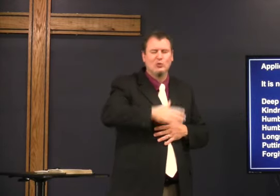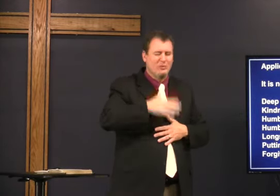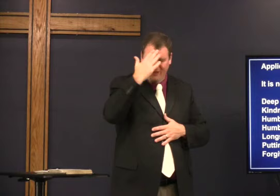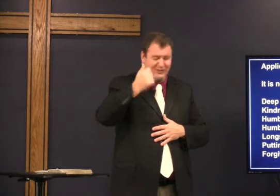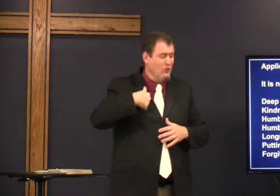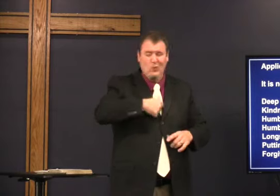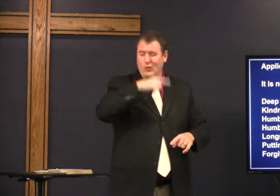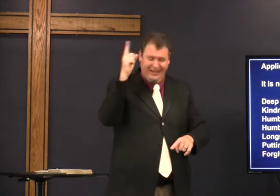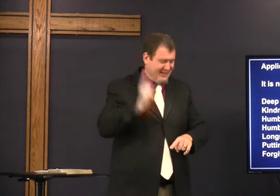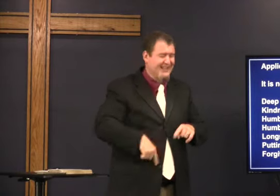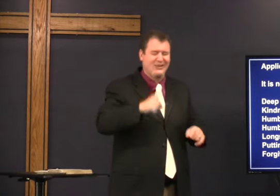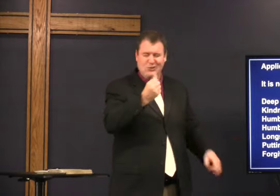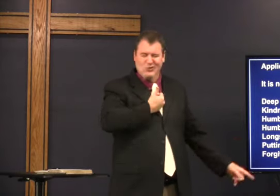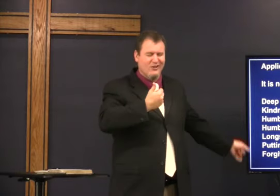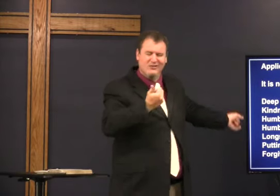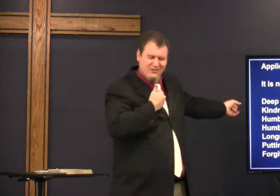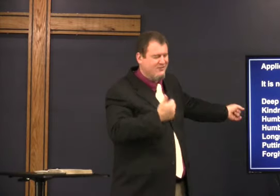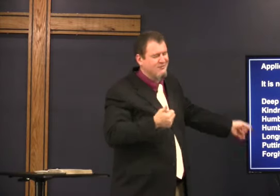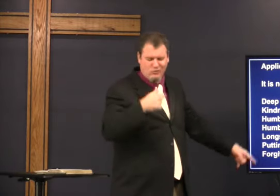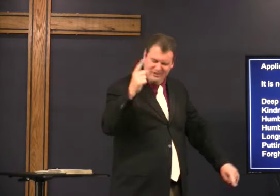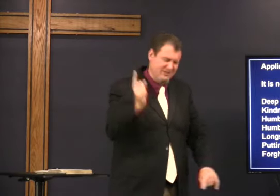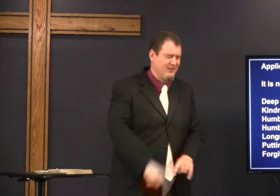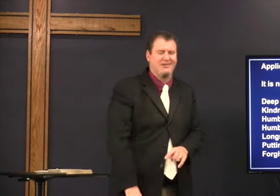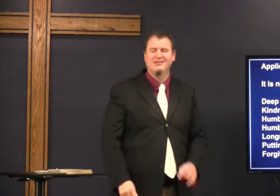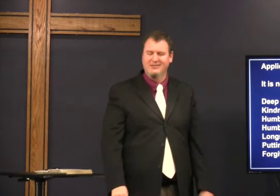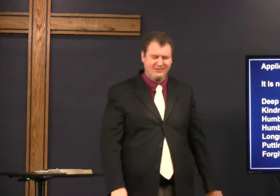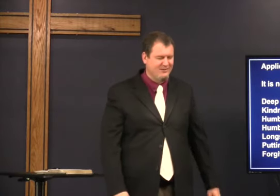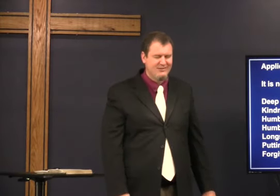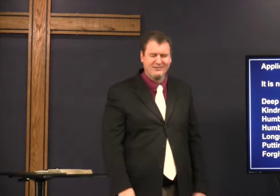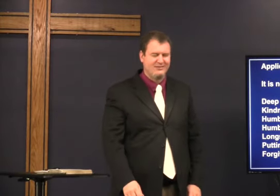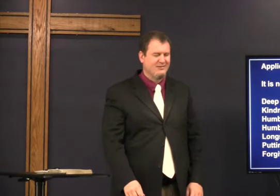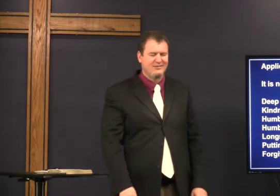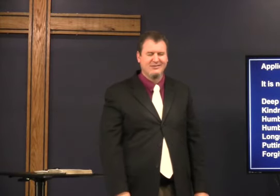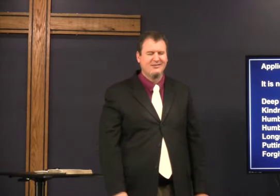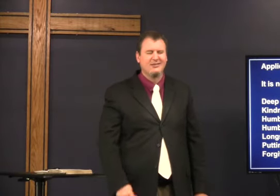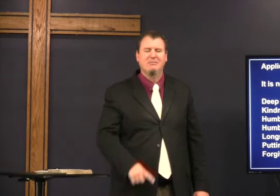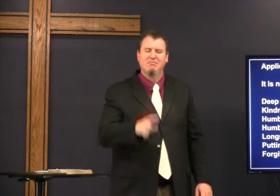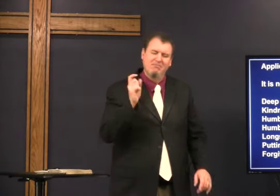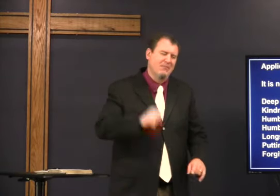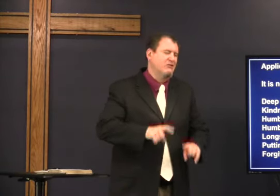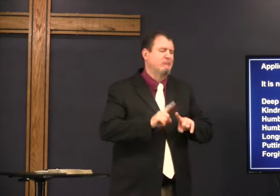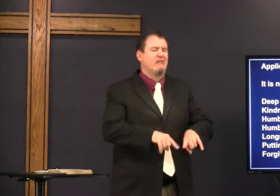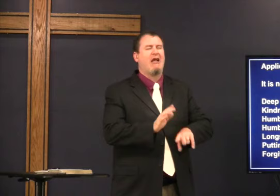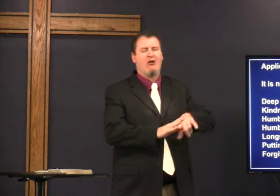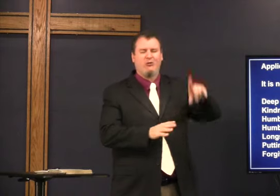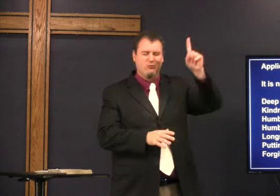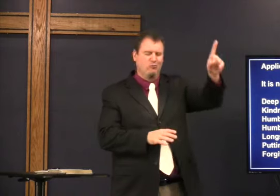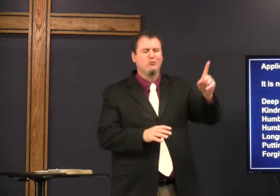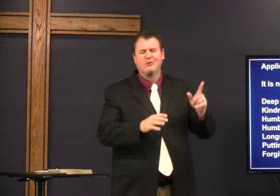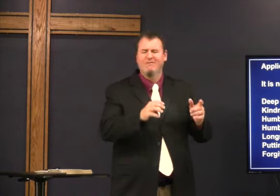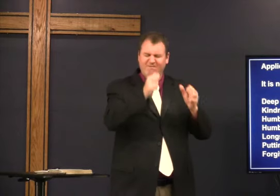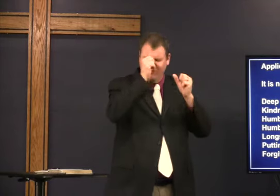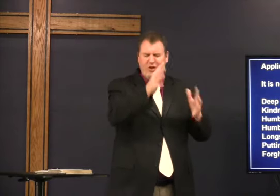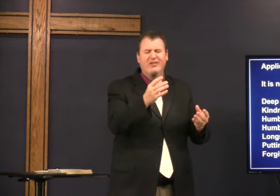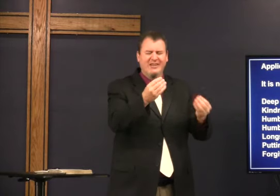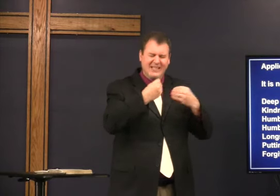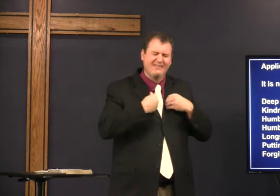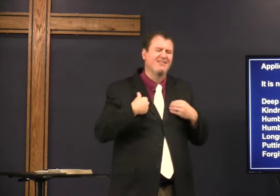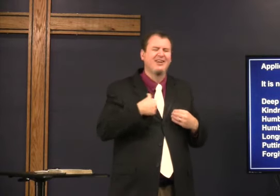and we know how much we need you because we can't do this ourselves we can't we have to depend on you